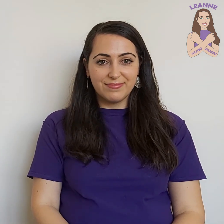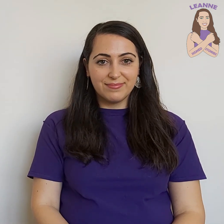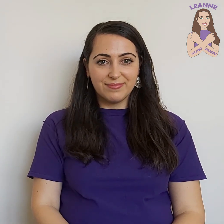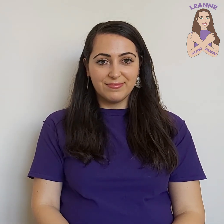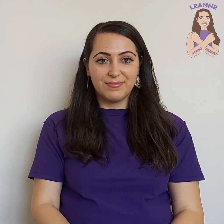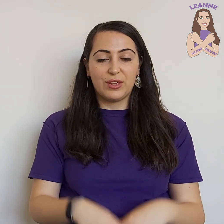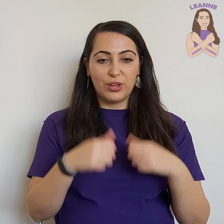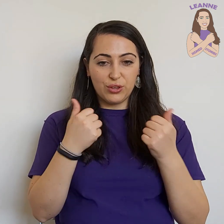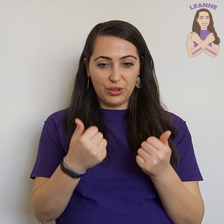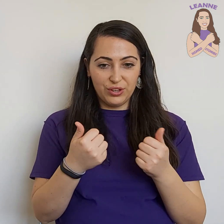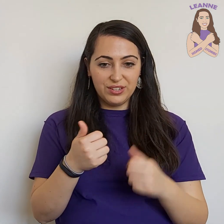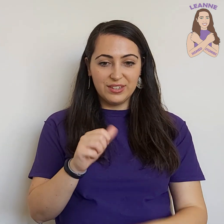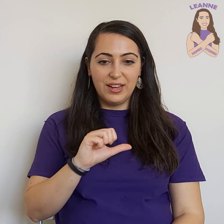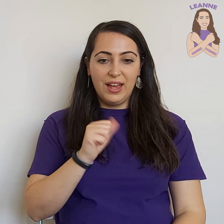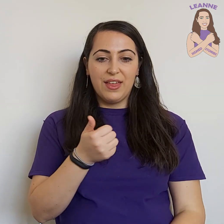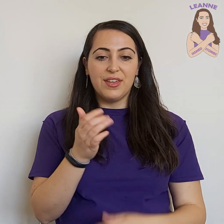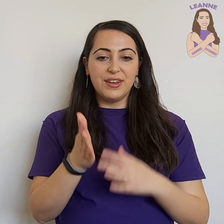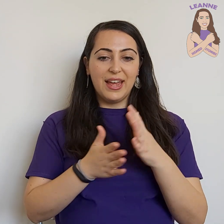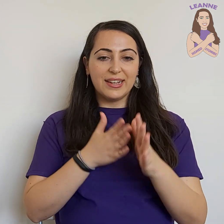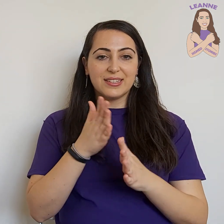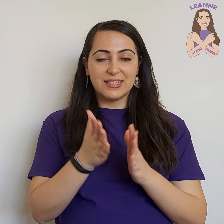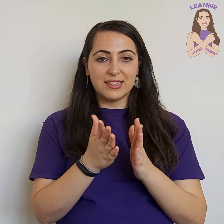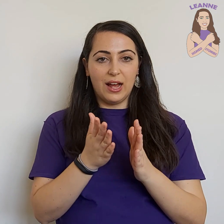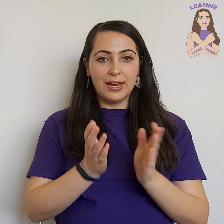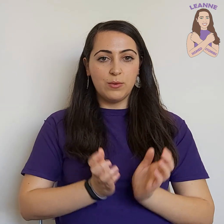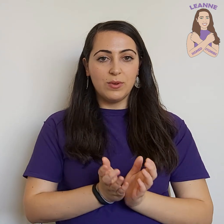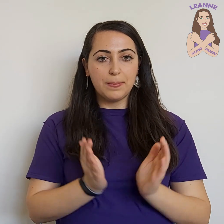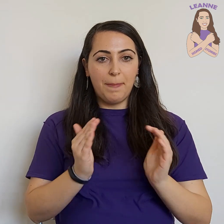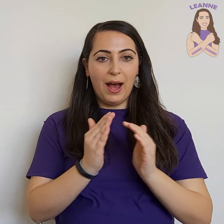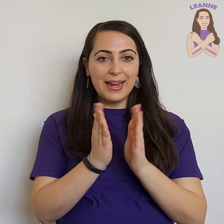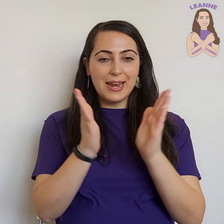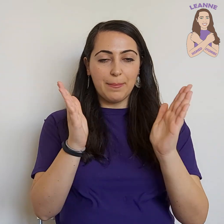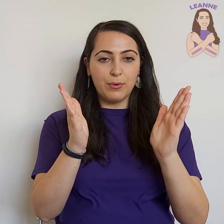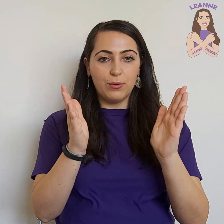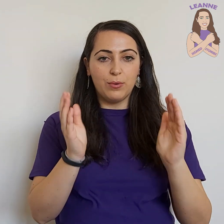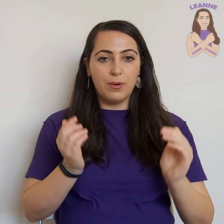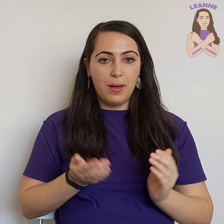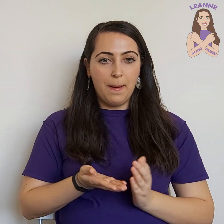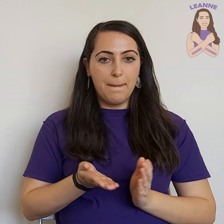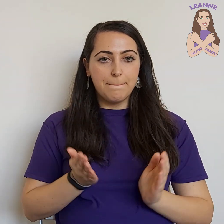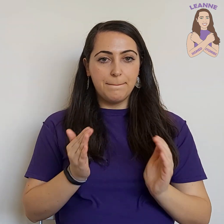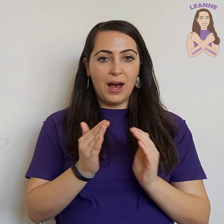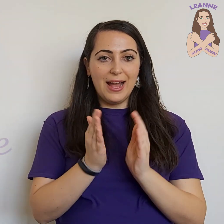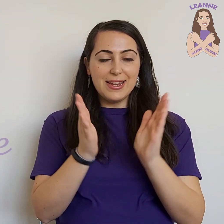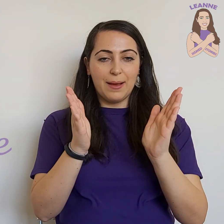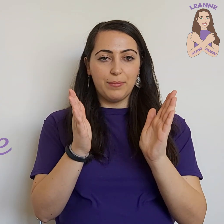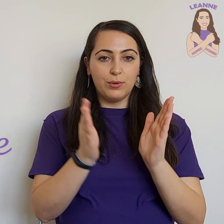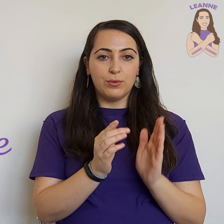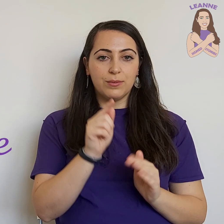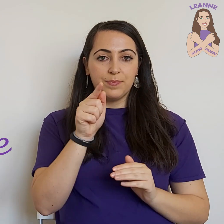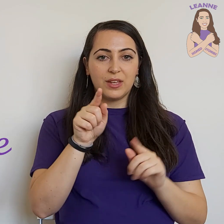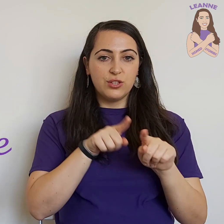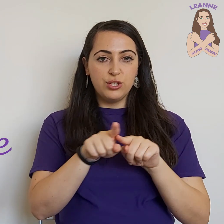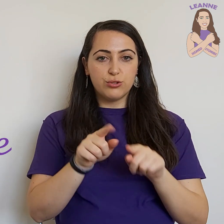Good. The next sign was pineapple. Pineapple. You try.